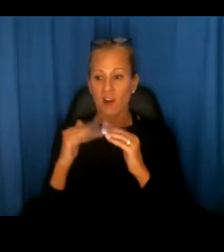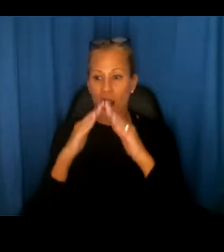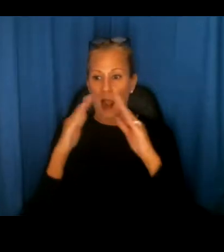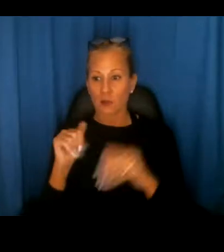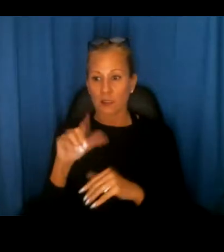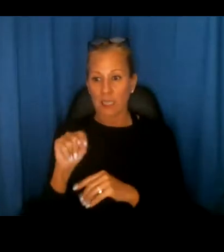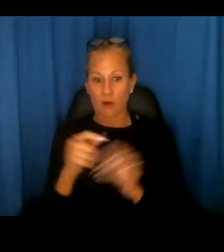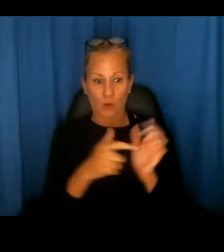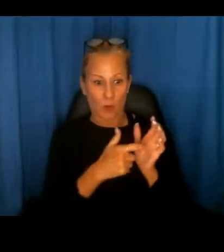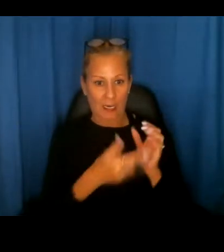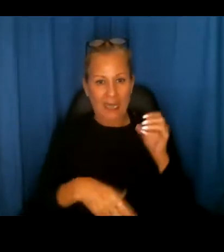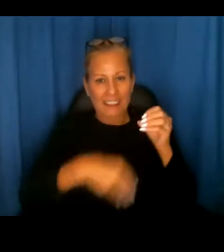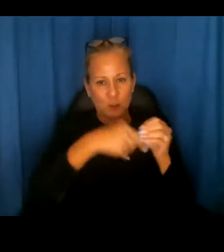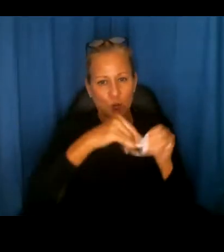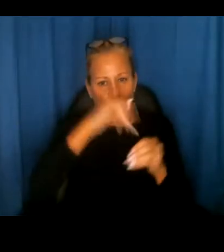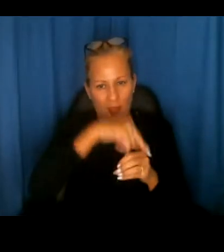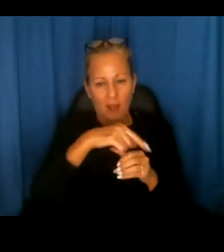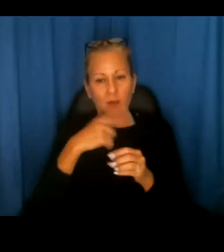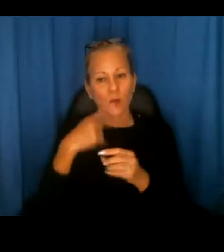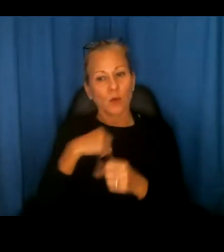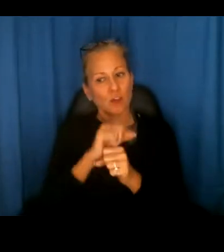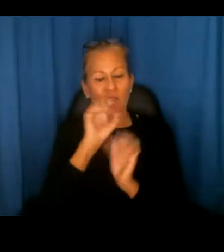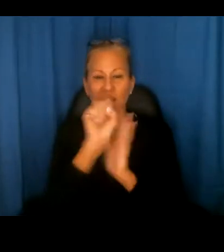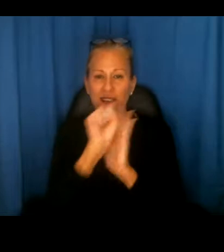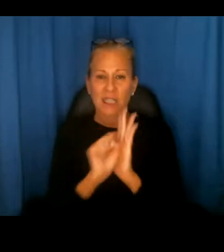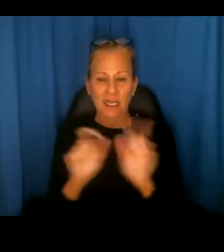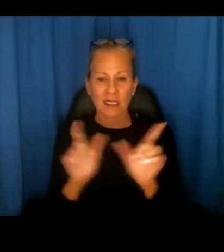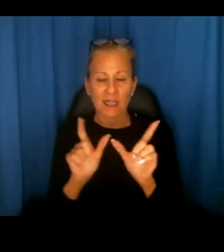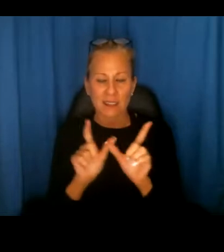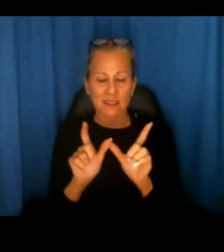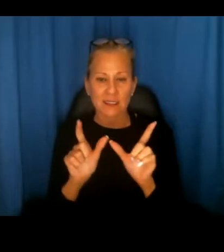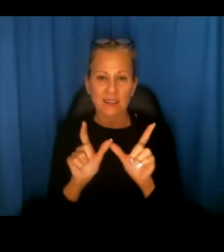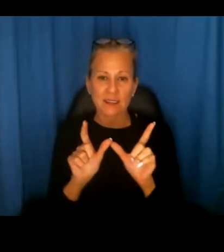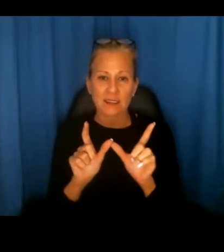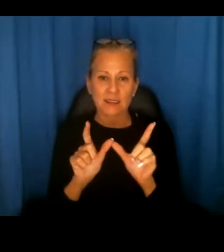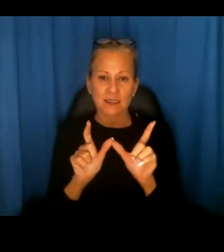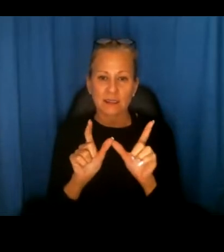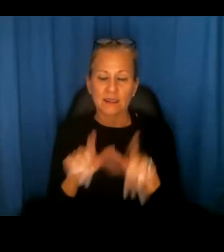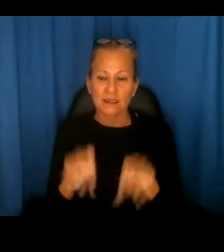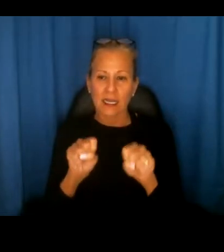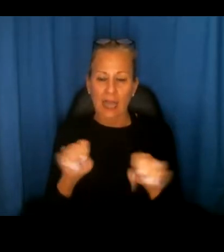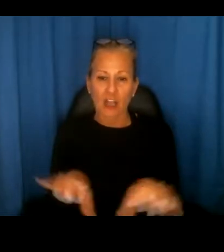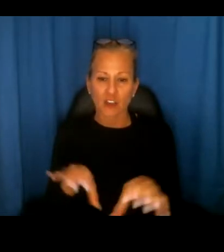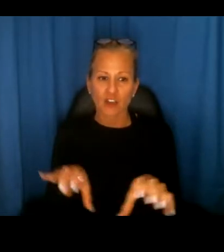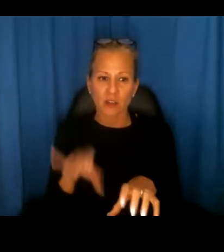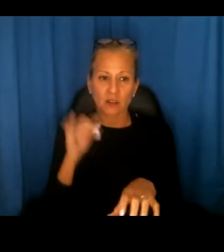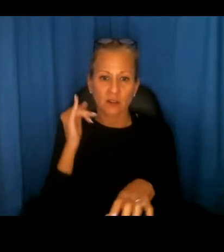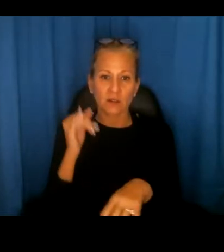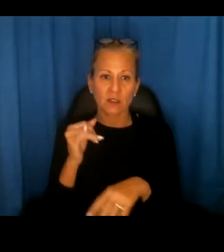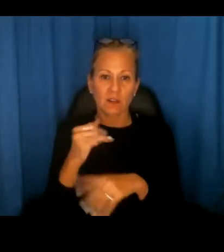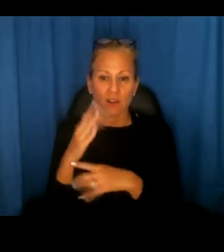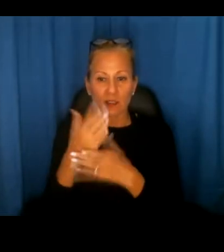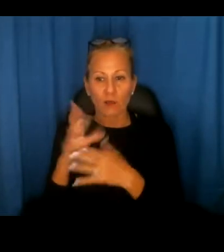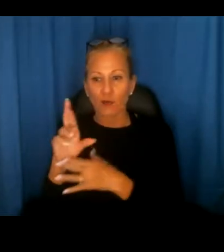want to be sure that, uh, state licensing bodies, um, take action when there are real estate